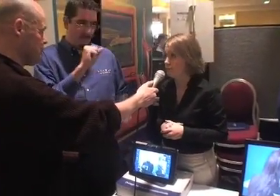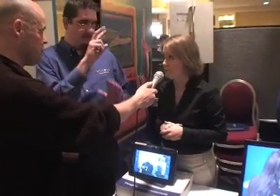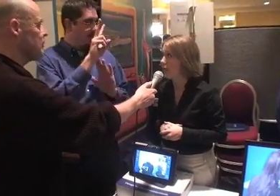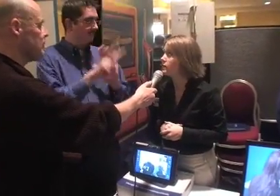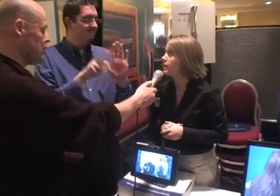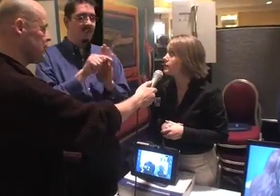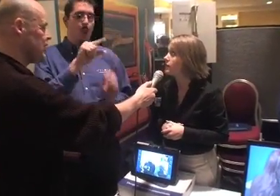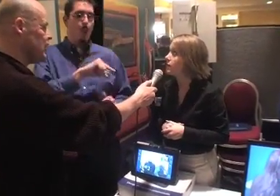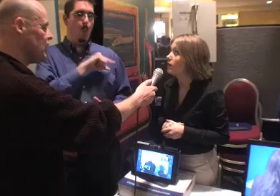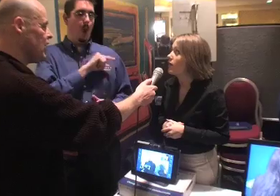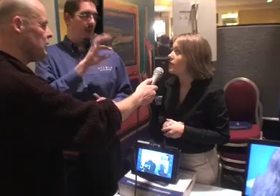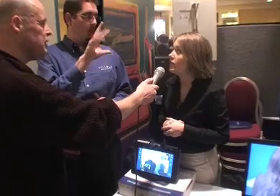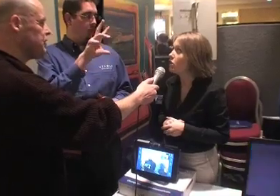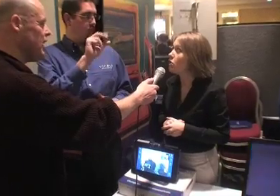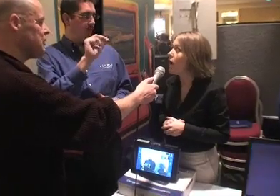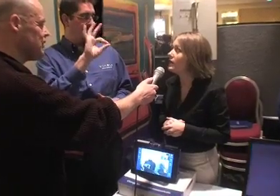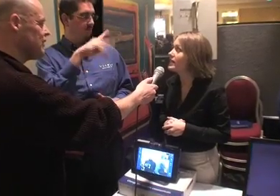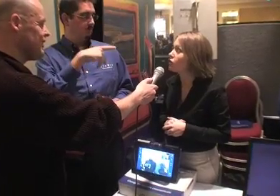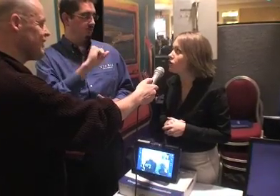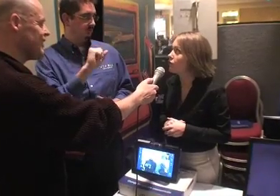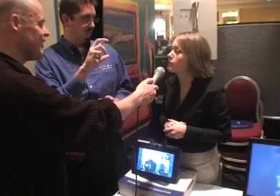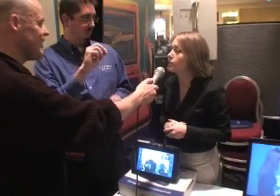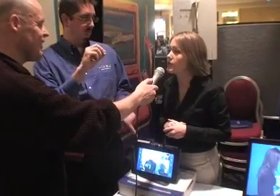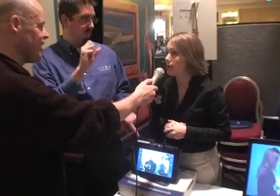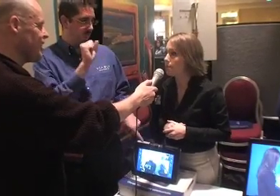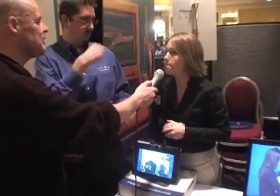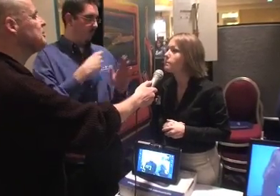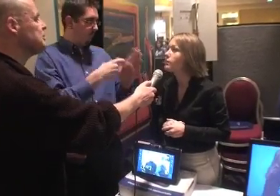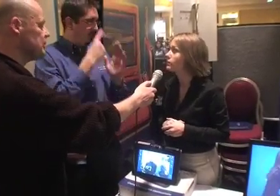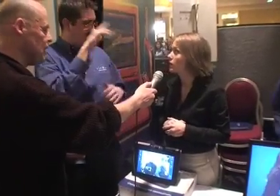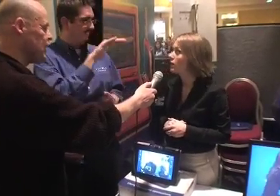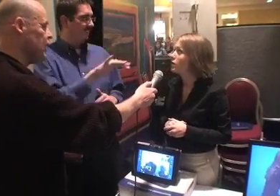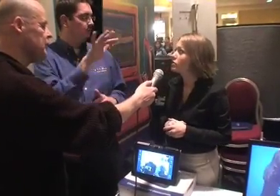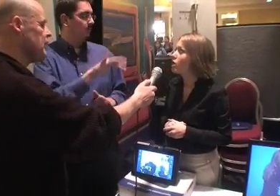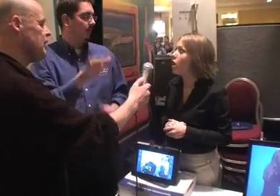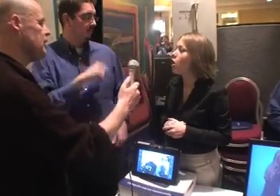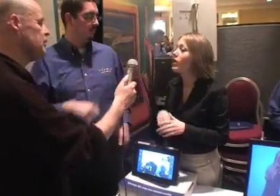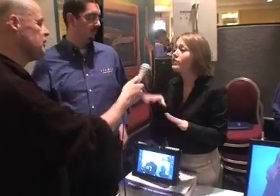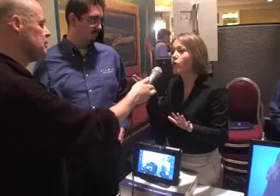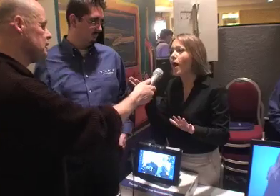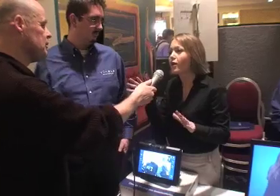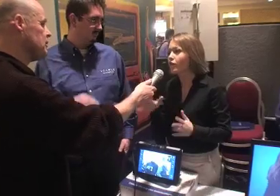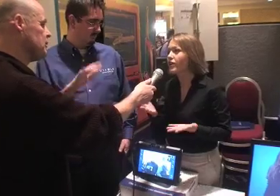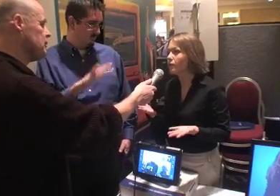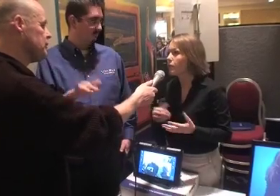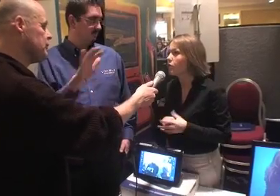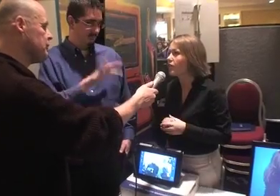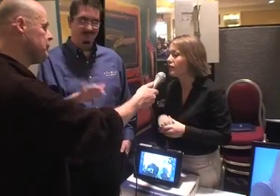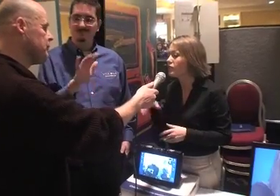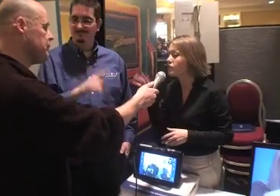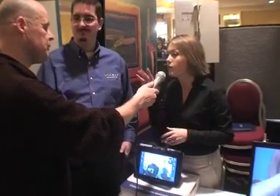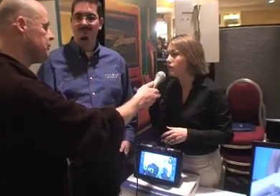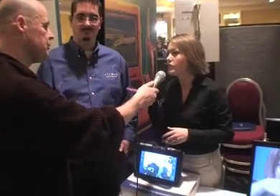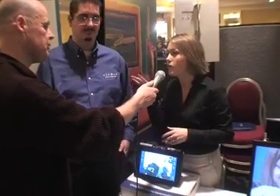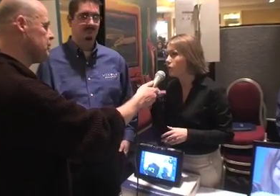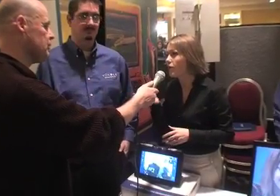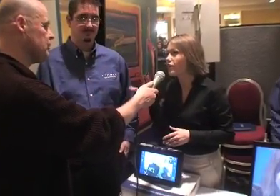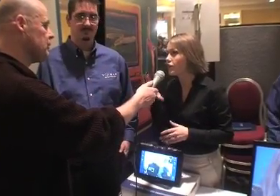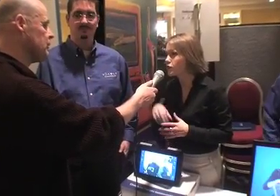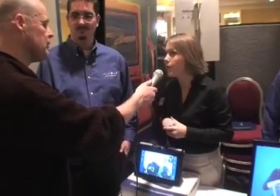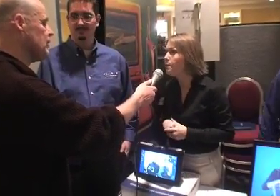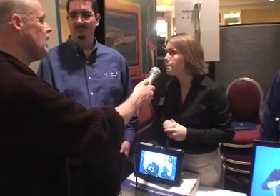Yes, yes it is. The video quality is 30 frames per second. So, it's required for deaf people who are very visual